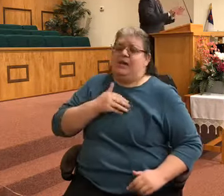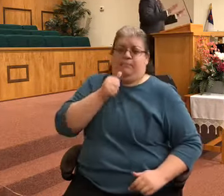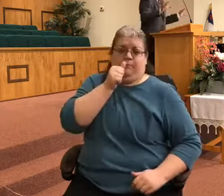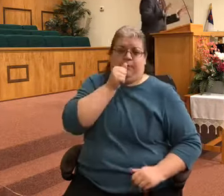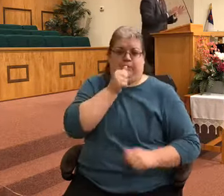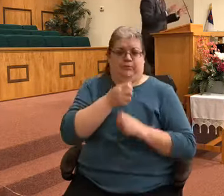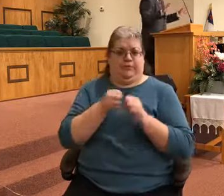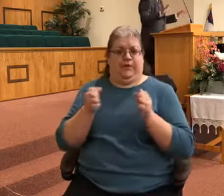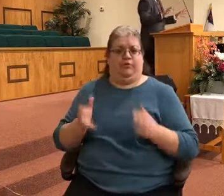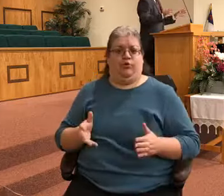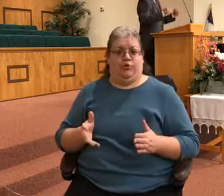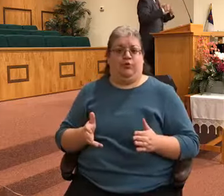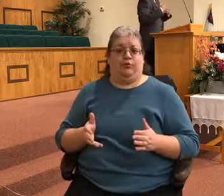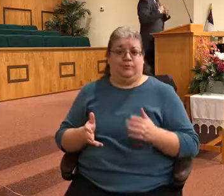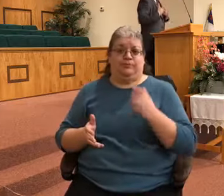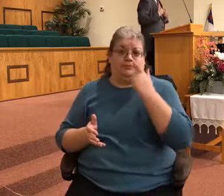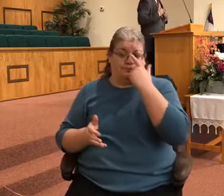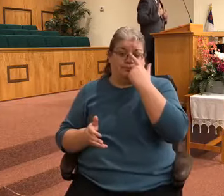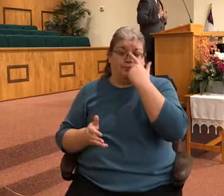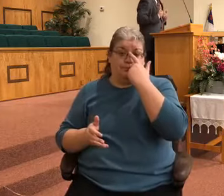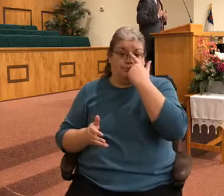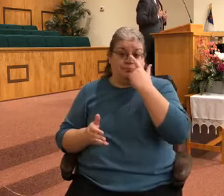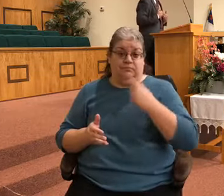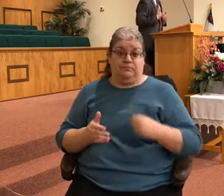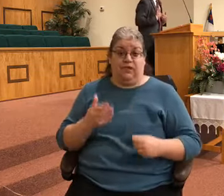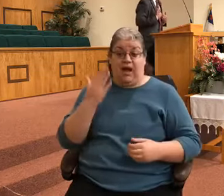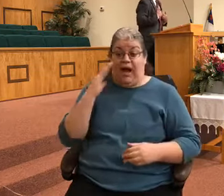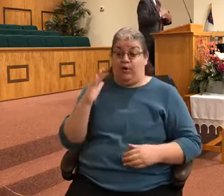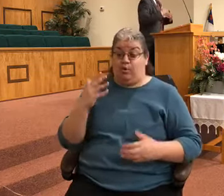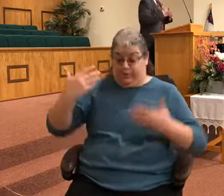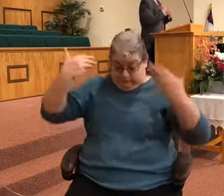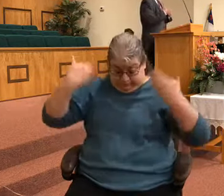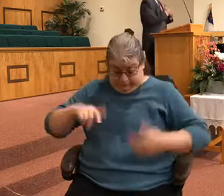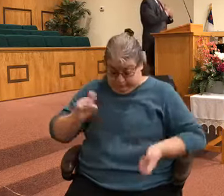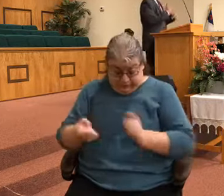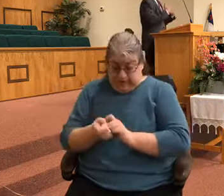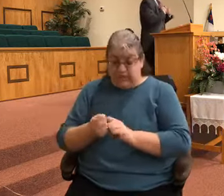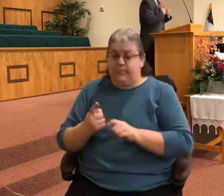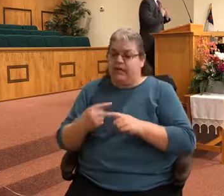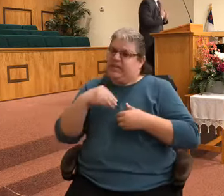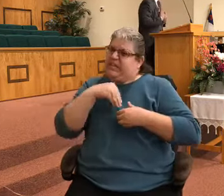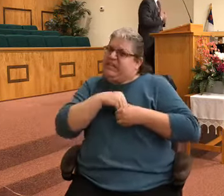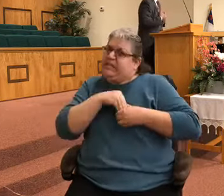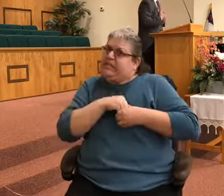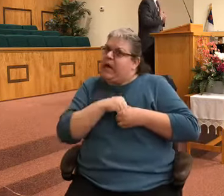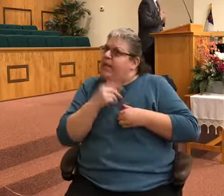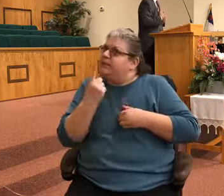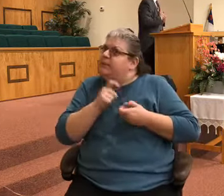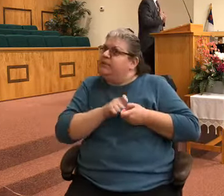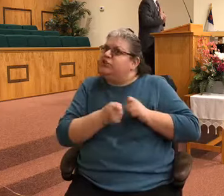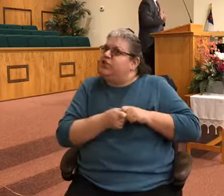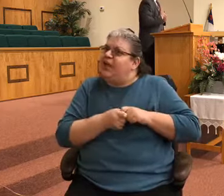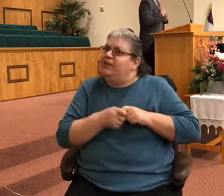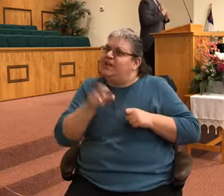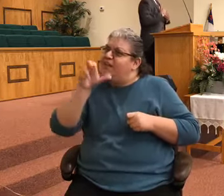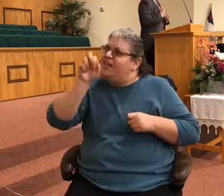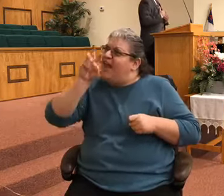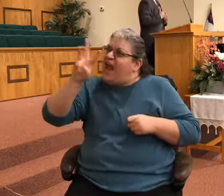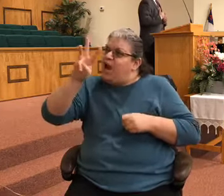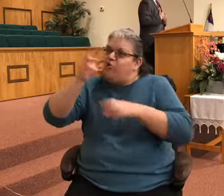change immediately, but something changed inside me immediately. The arrow of the Lord's deliverance got a hold of my heart. There was new life